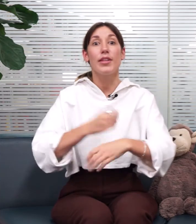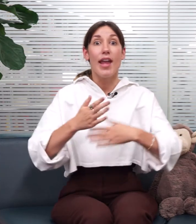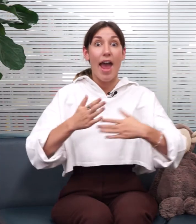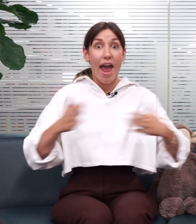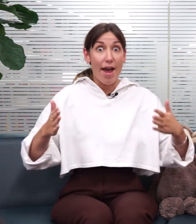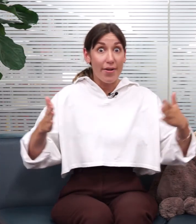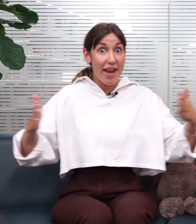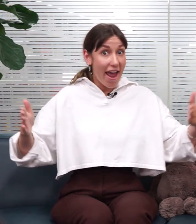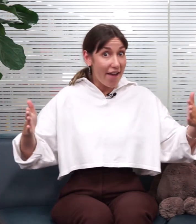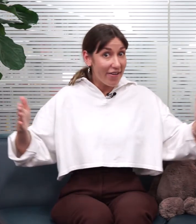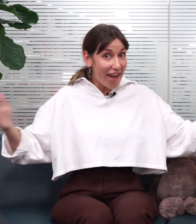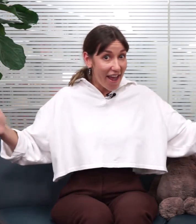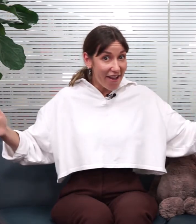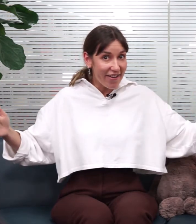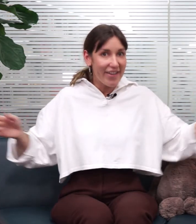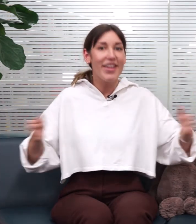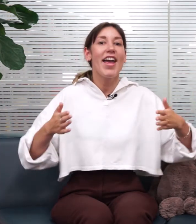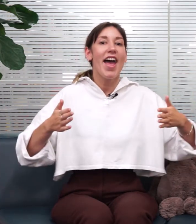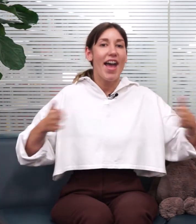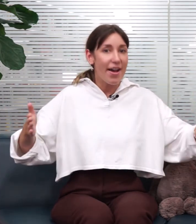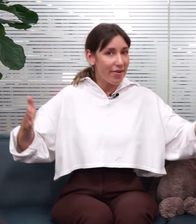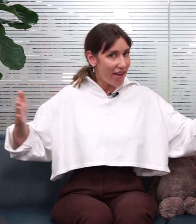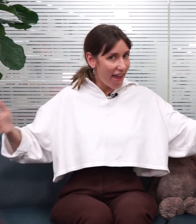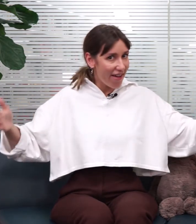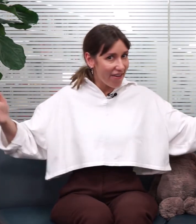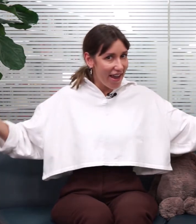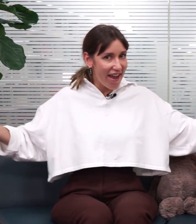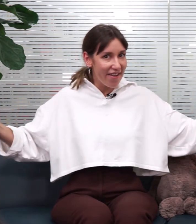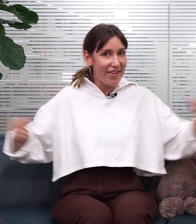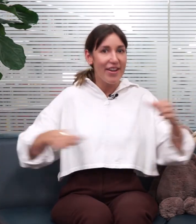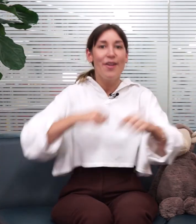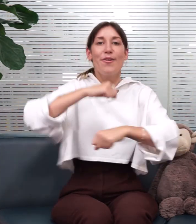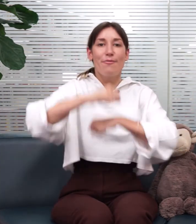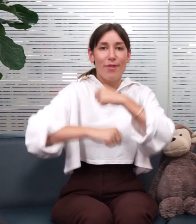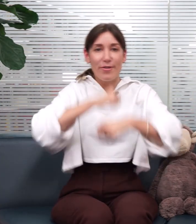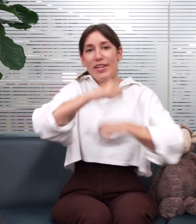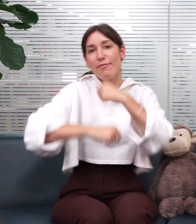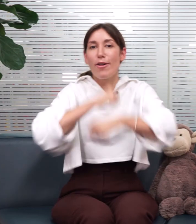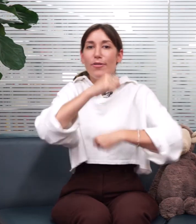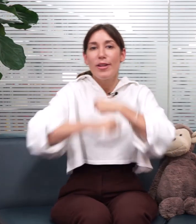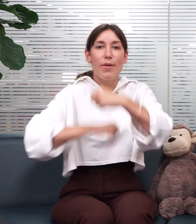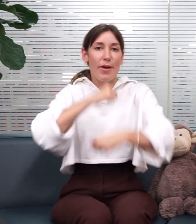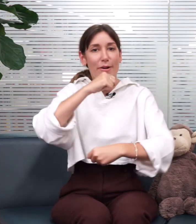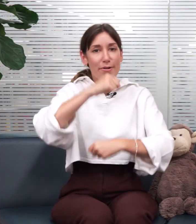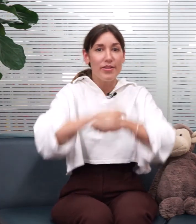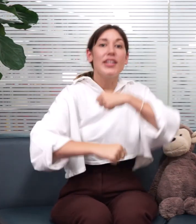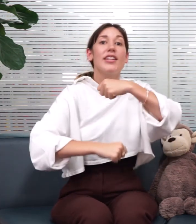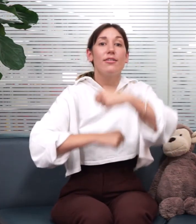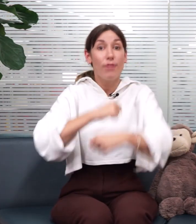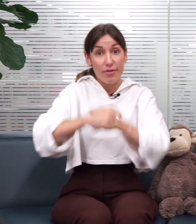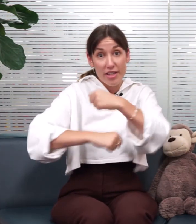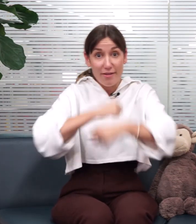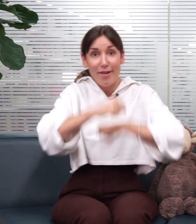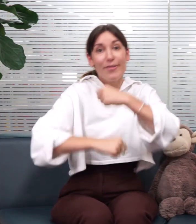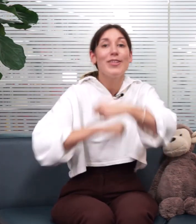Out, out, out, out, out. Roly-roly-poly, roly-roly